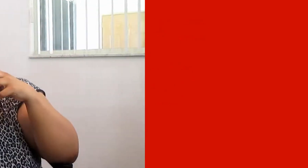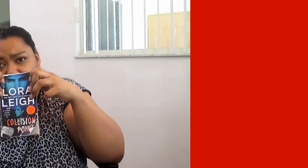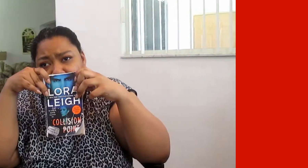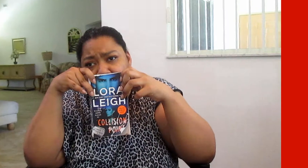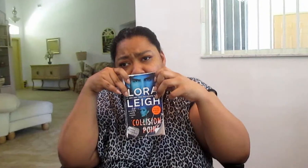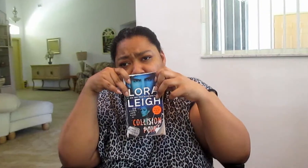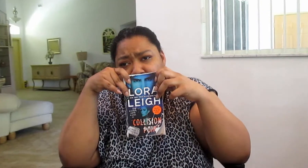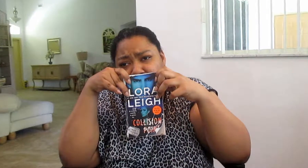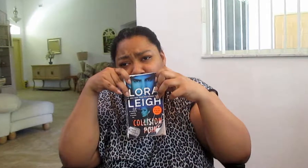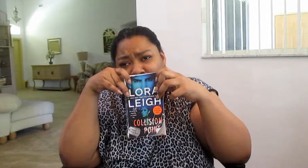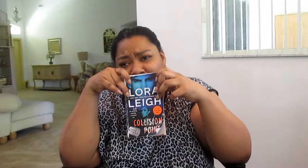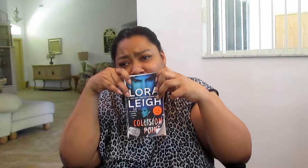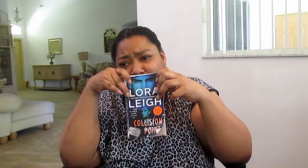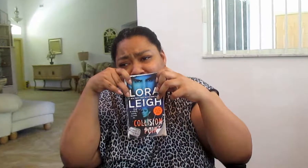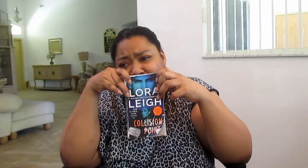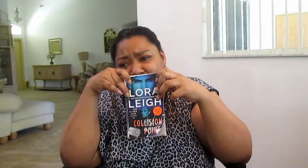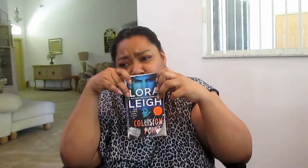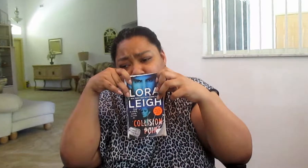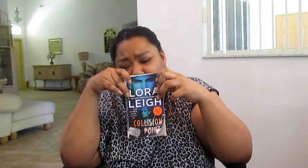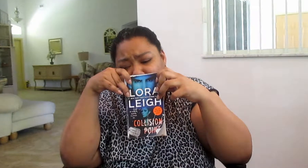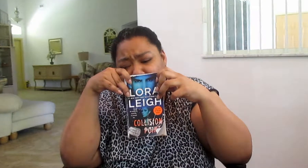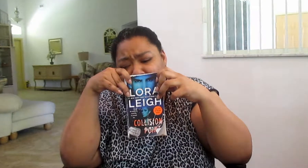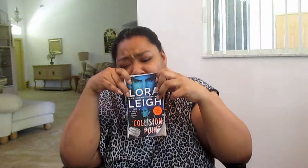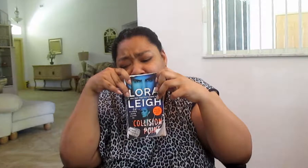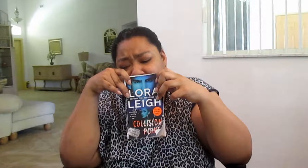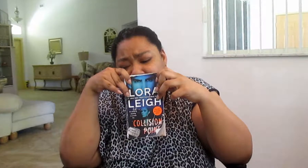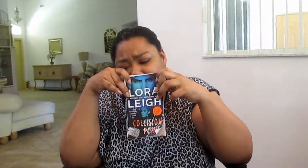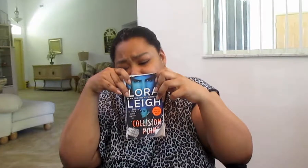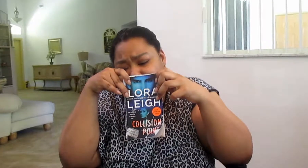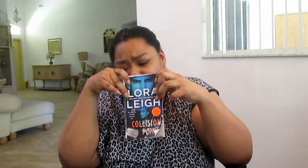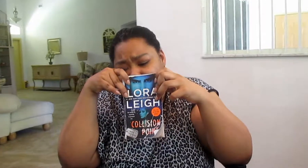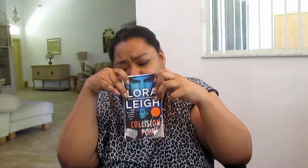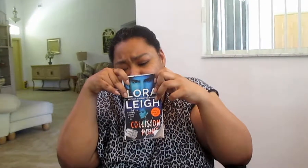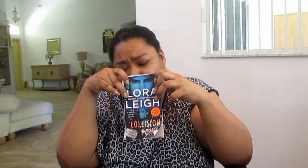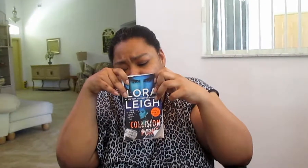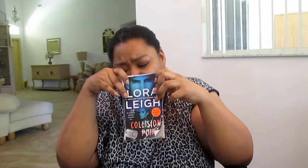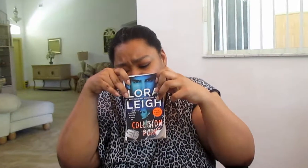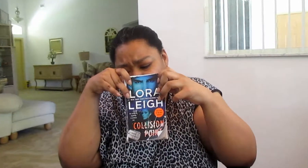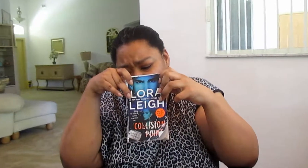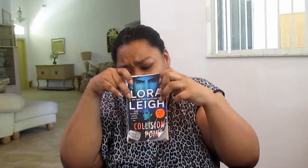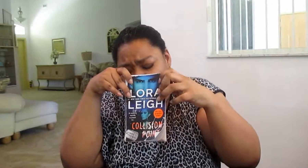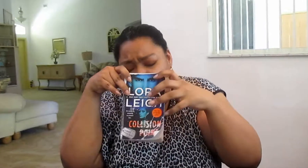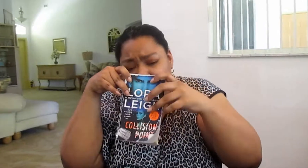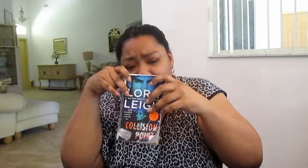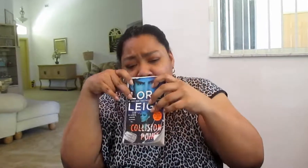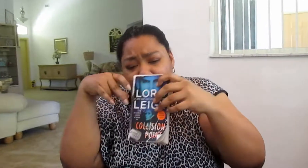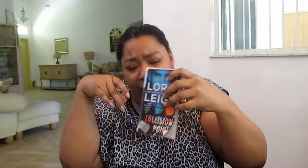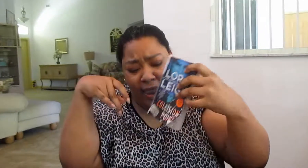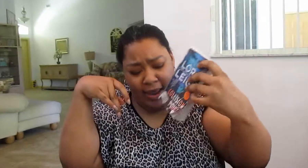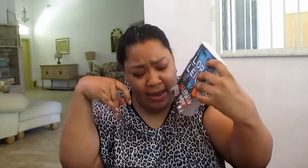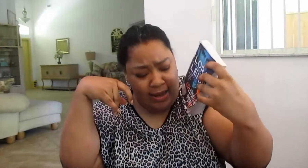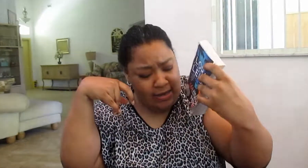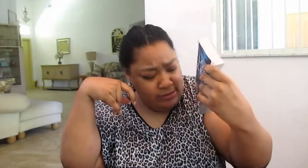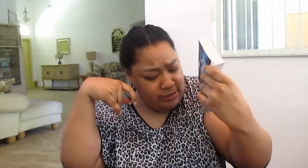Hey RetroMovieFans, my name is RetroMovieGirl and today I have a review for you. It is